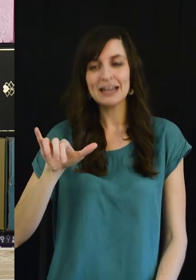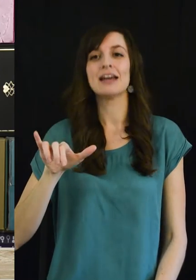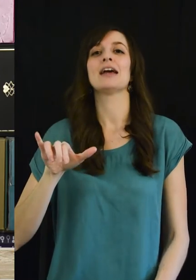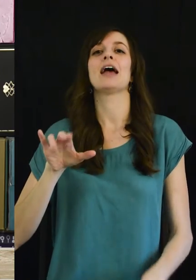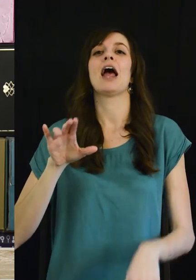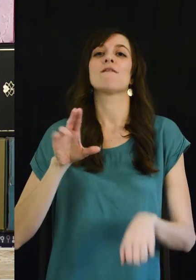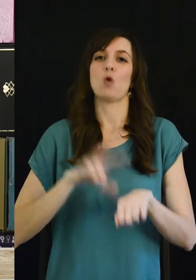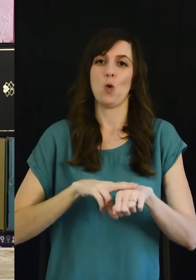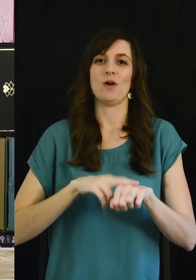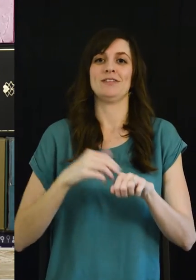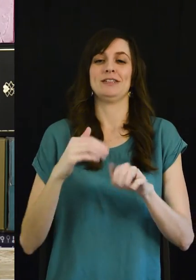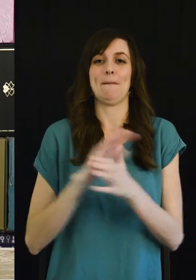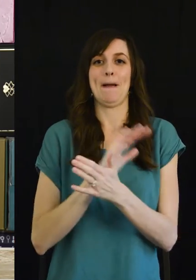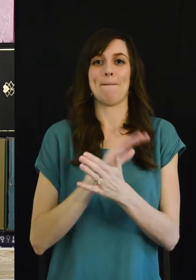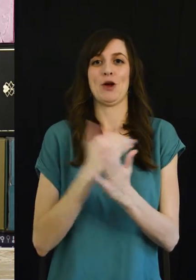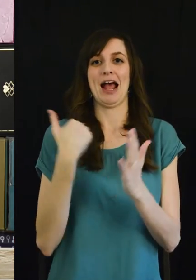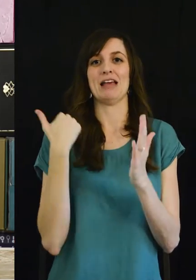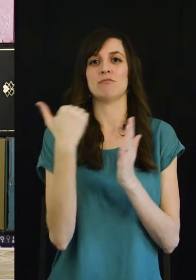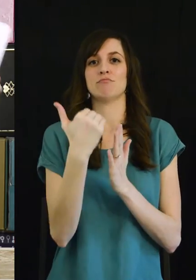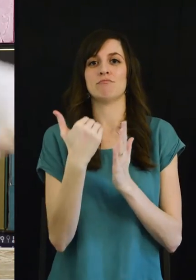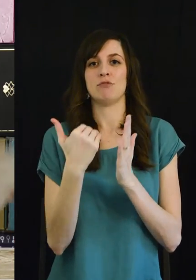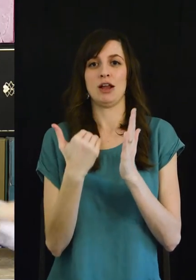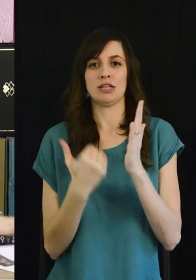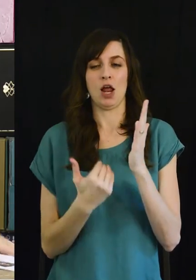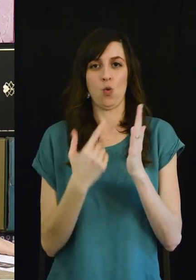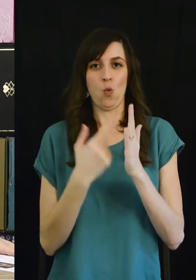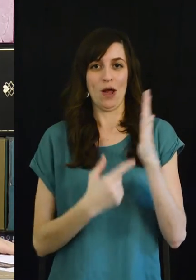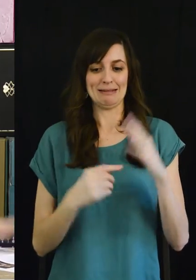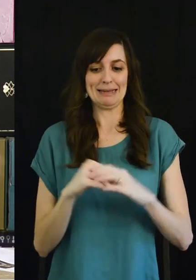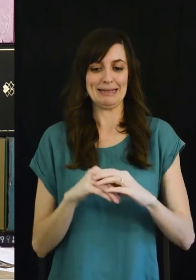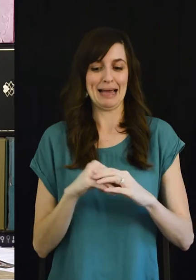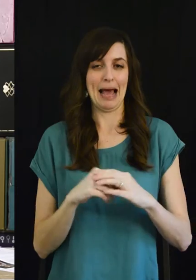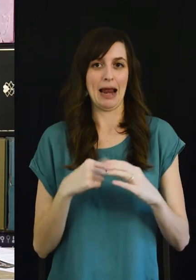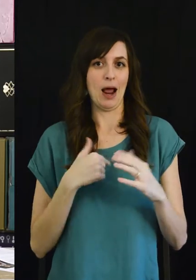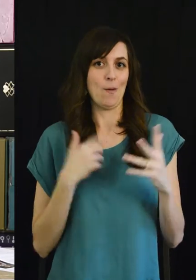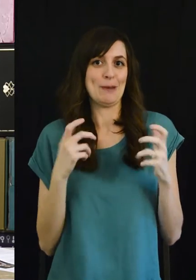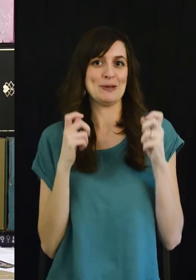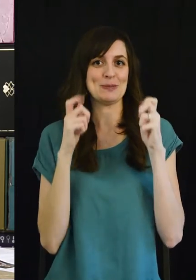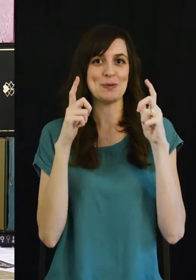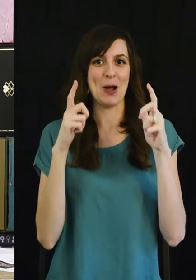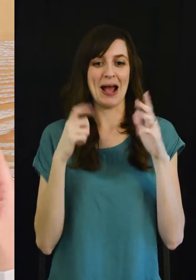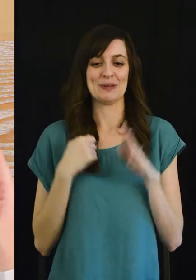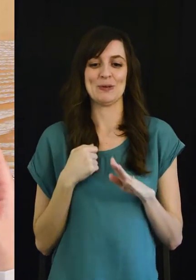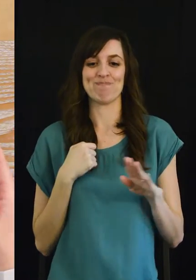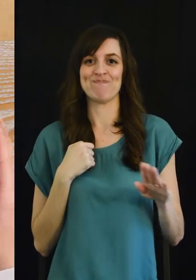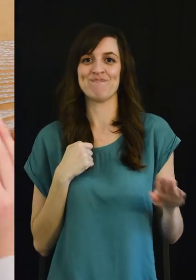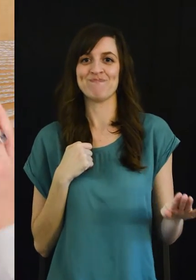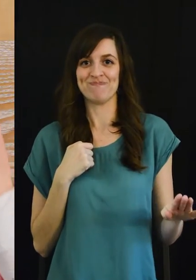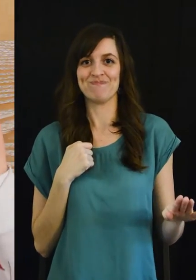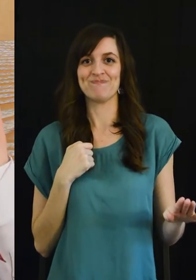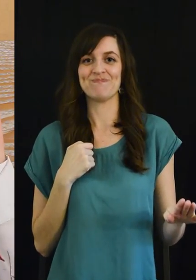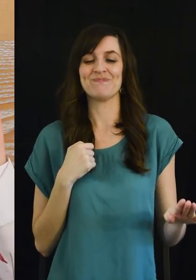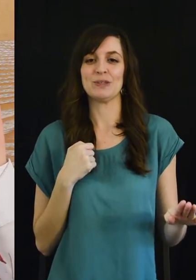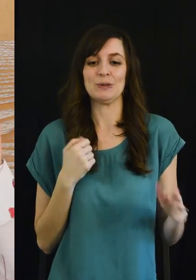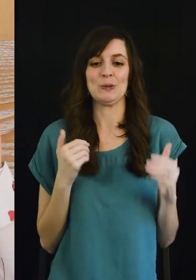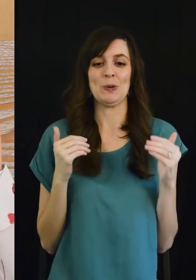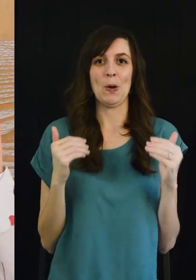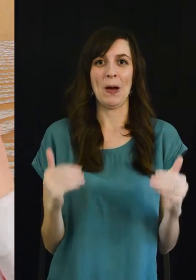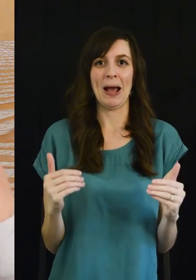great chef it breaks down at the bottom and on the back the goodies I don't want to see so I'm gonna put it aside